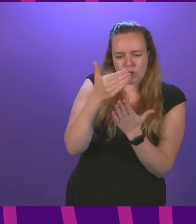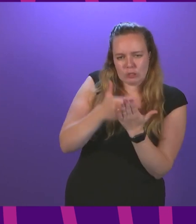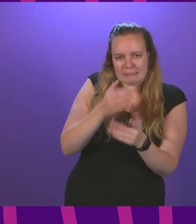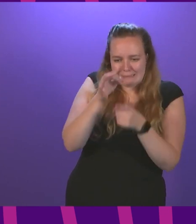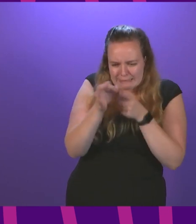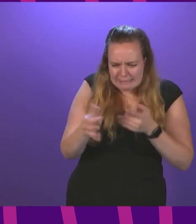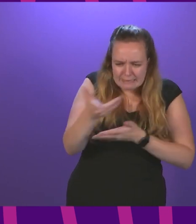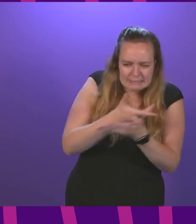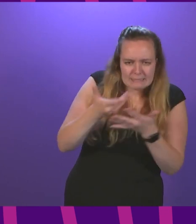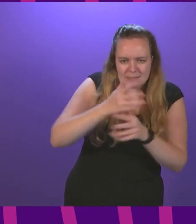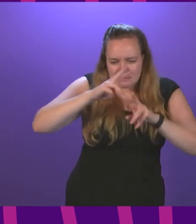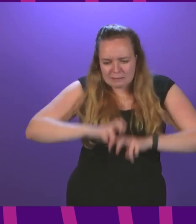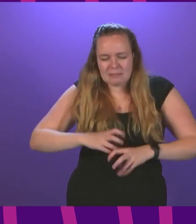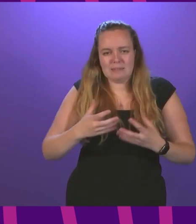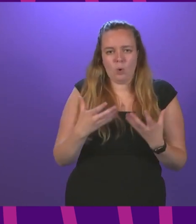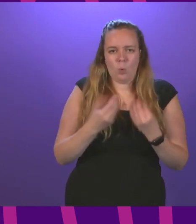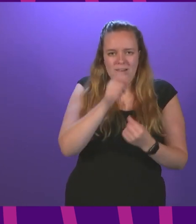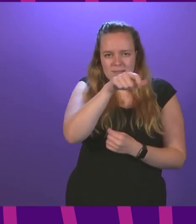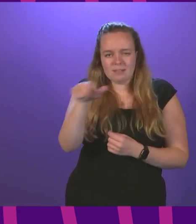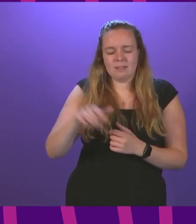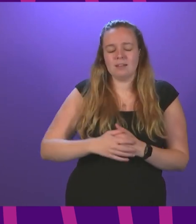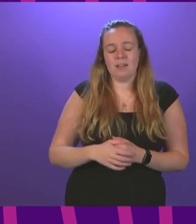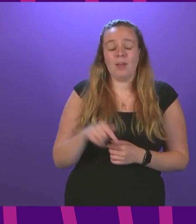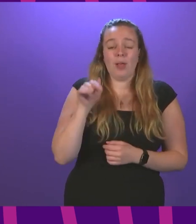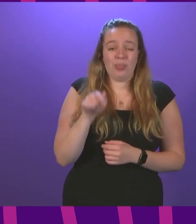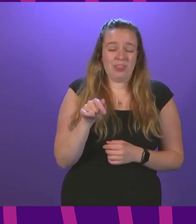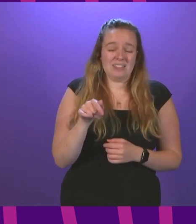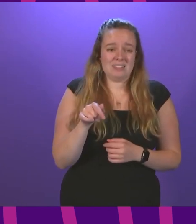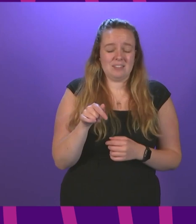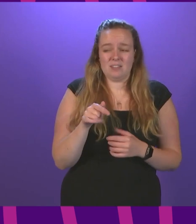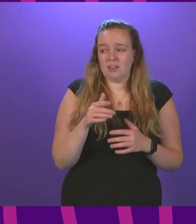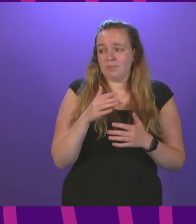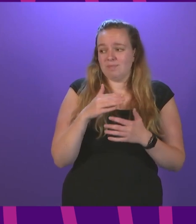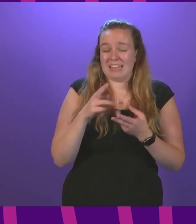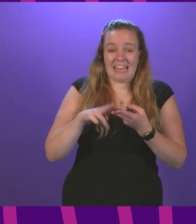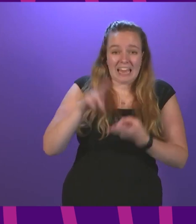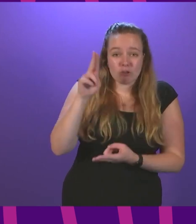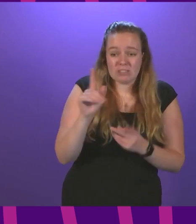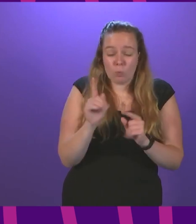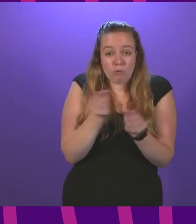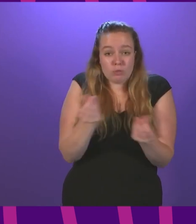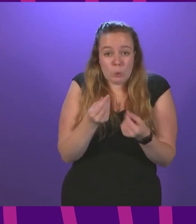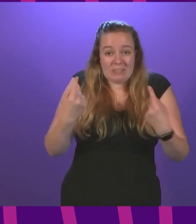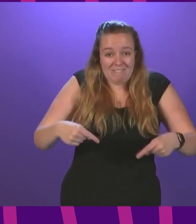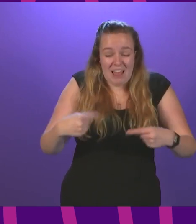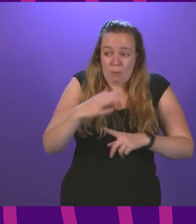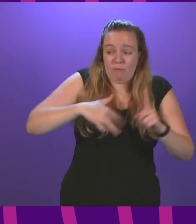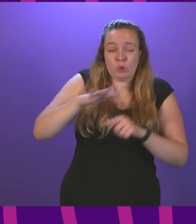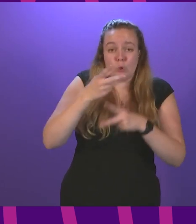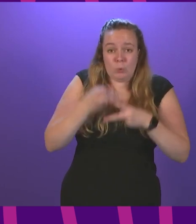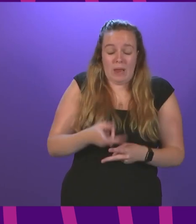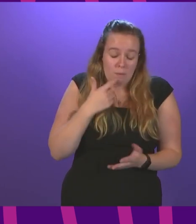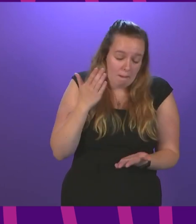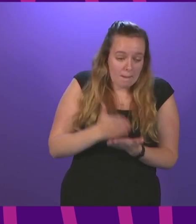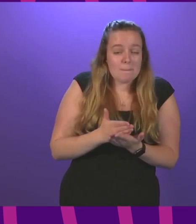detail with our officials this is about partly increasing the resource available for social care which we are